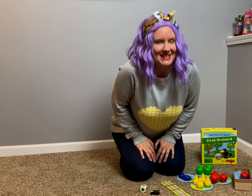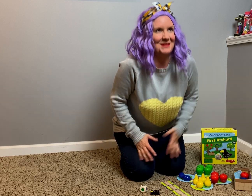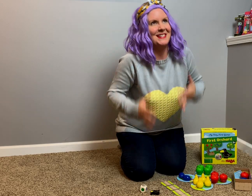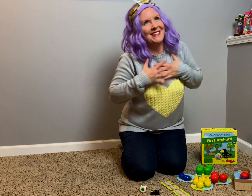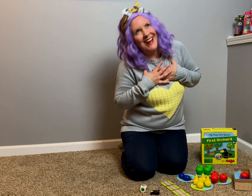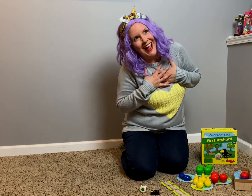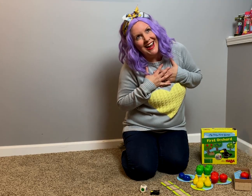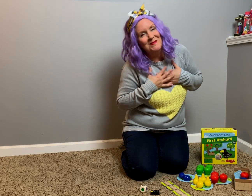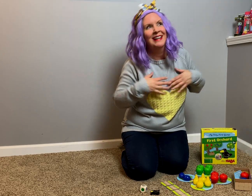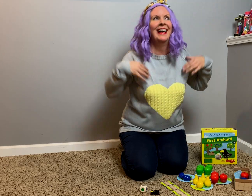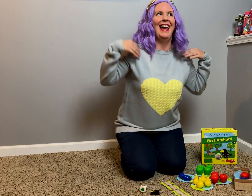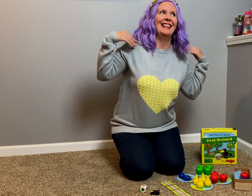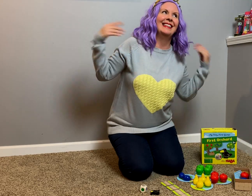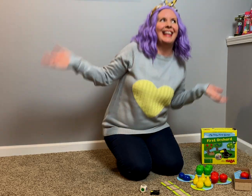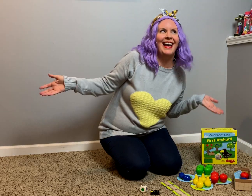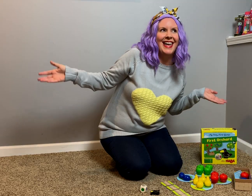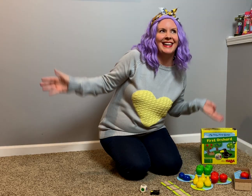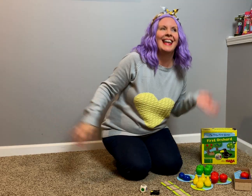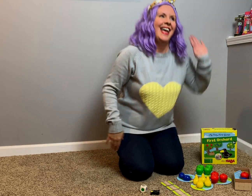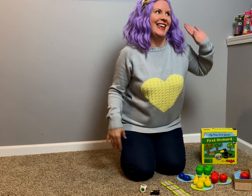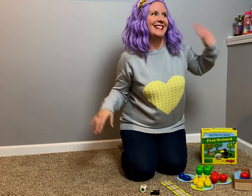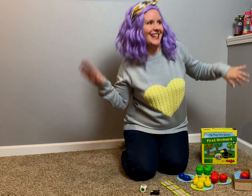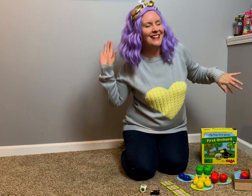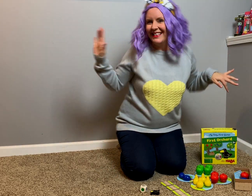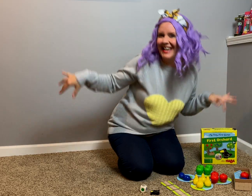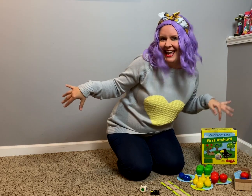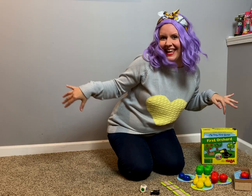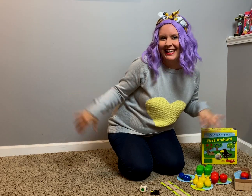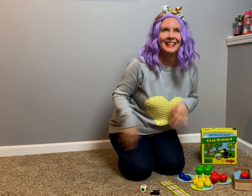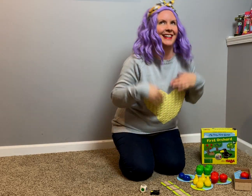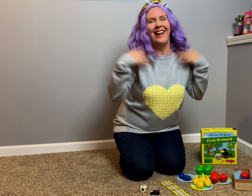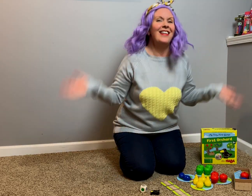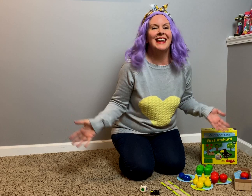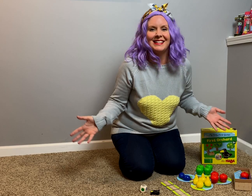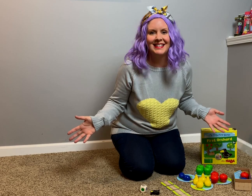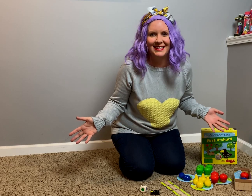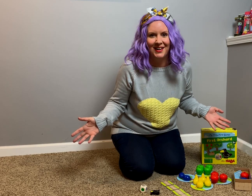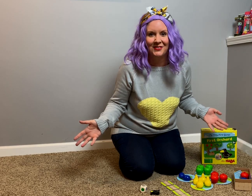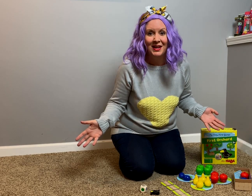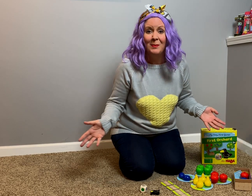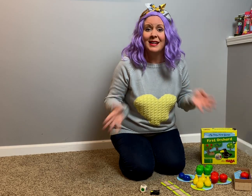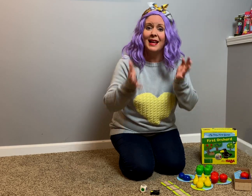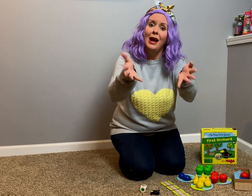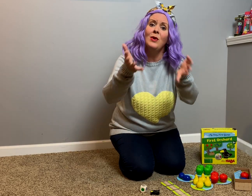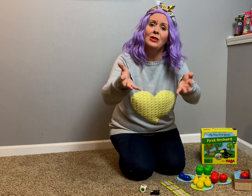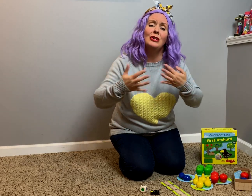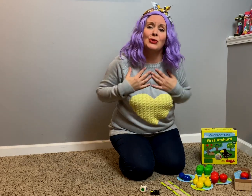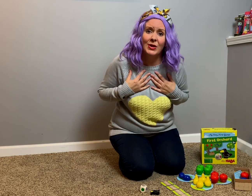subscribe and like and share the link and all that good stuff, because I want you to join